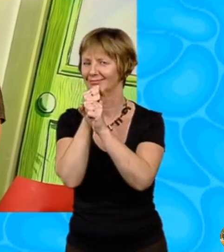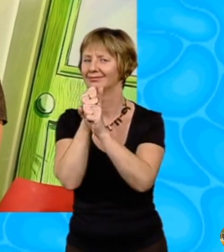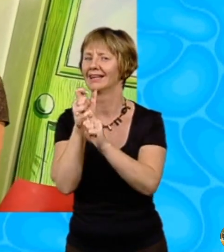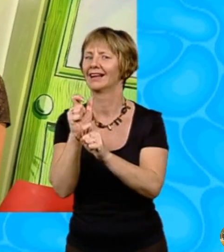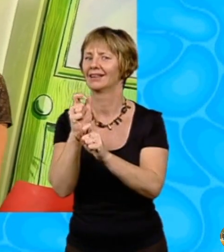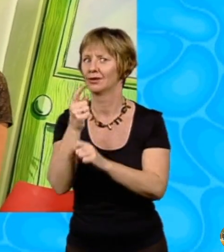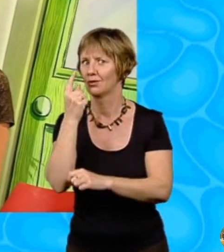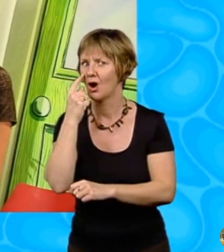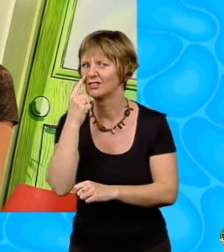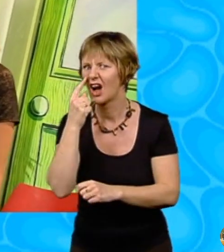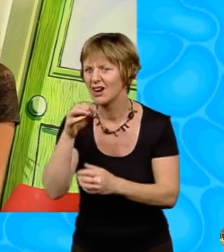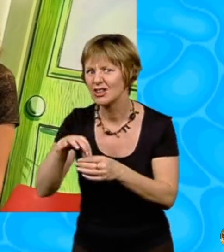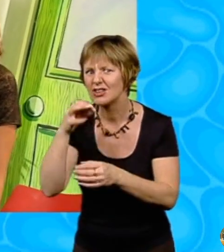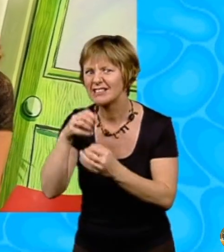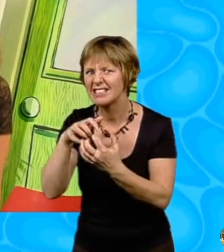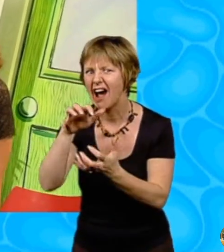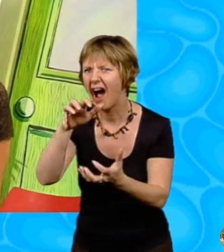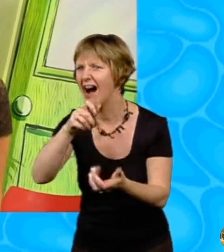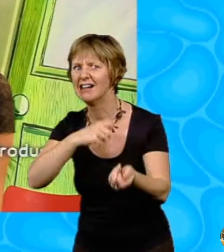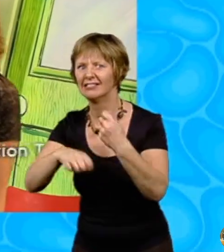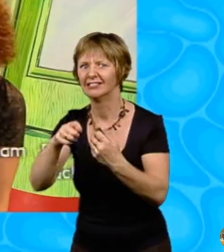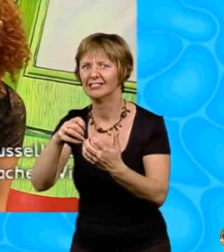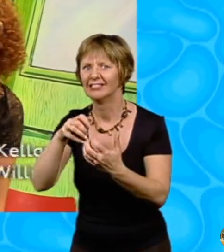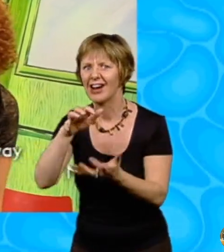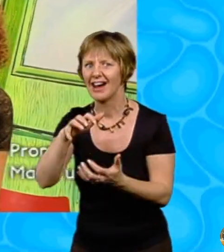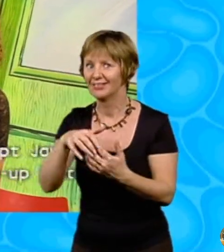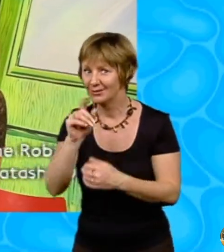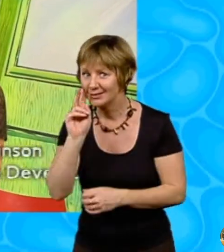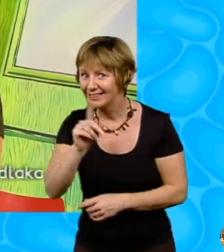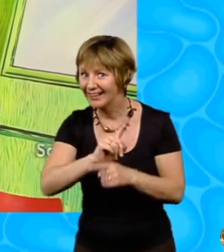So, watch out for crisp, guzzling teachers, won't you? See you later.